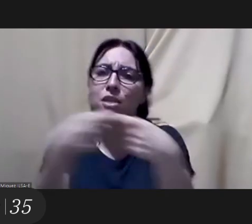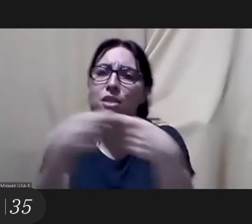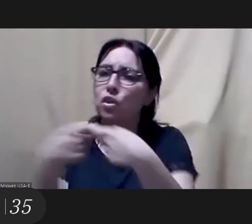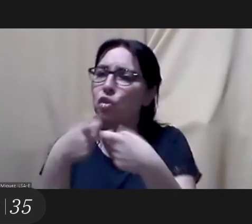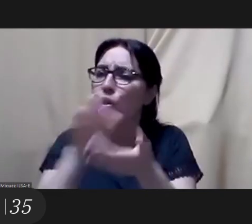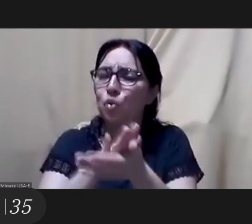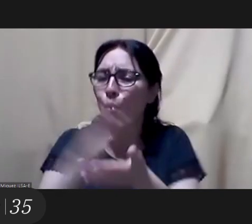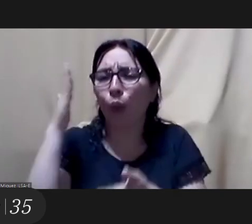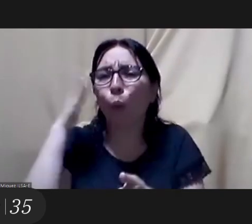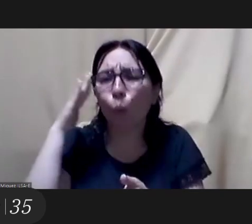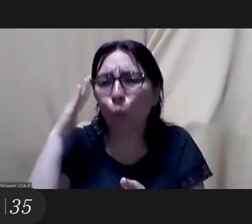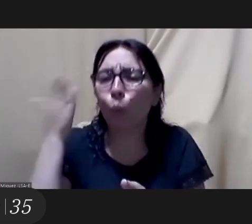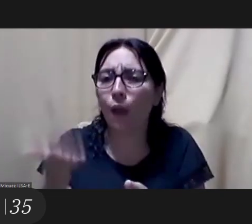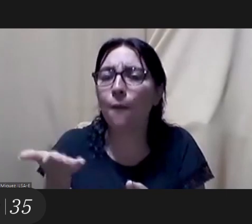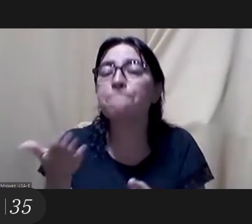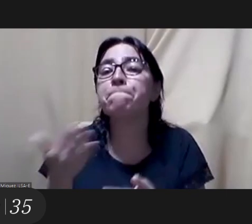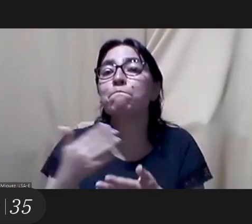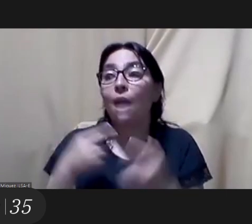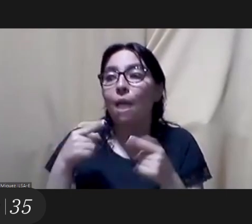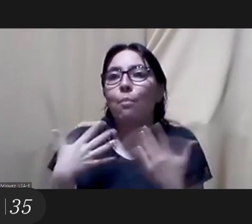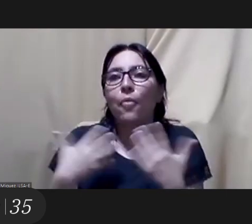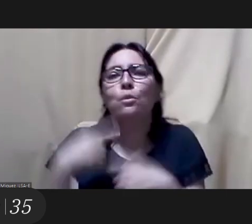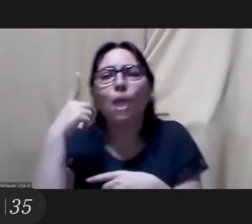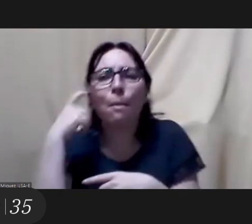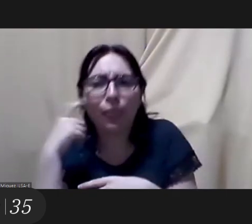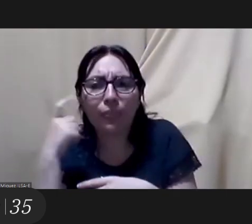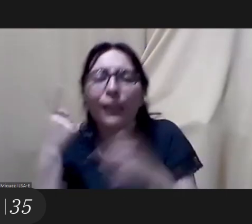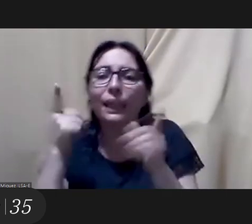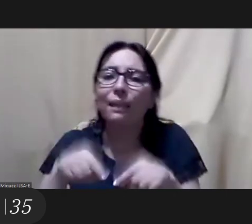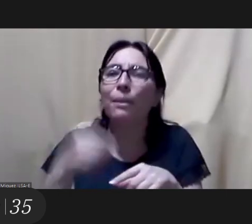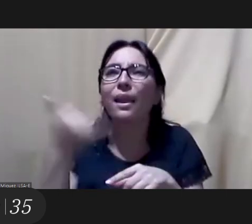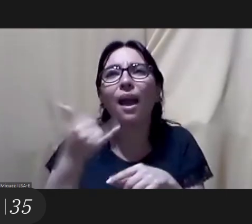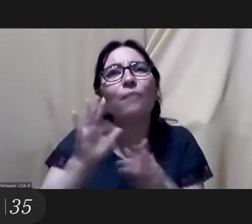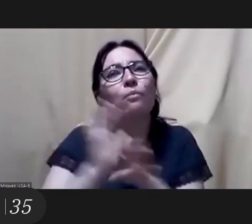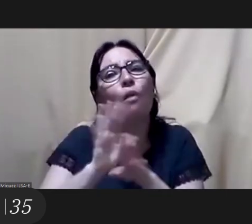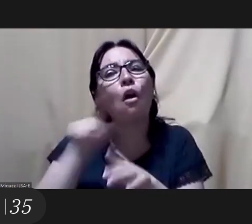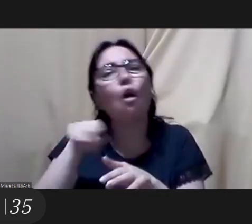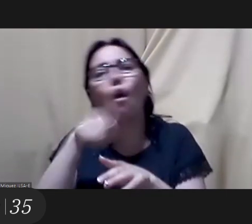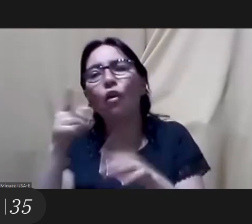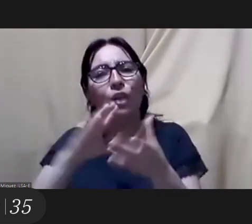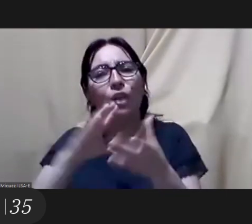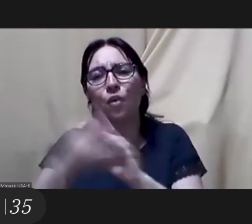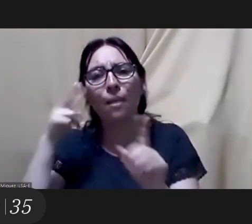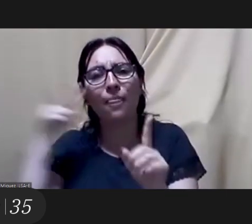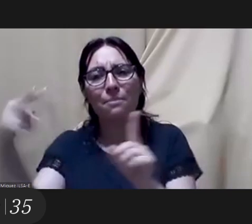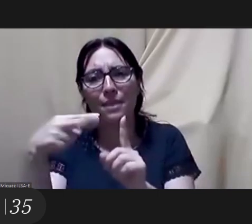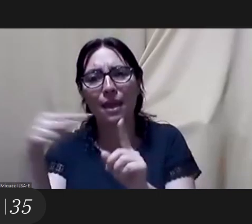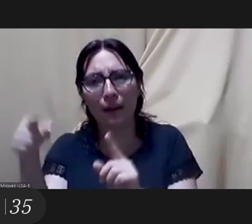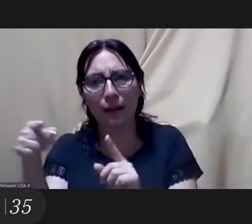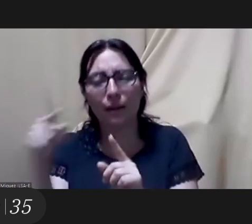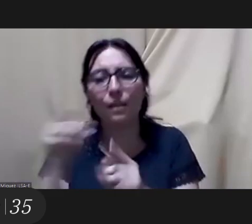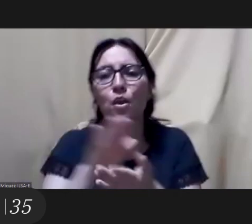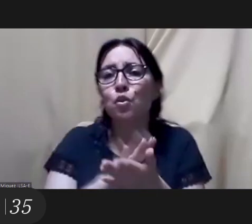culture not just audio visual ones because we can learn from one another and we can have different perspectives and